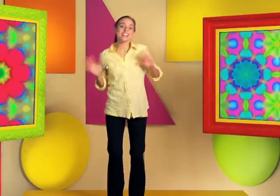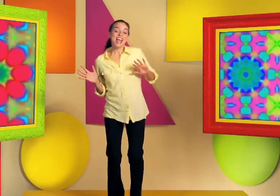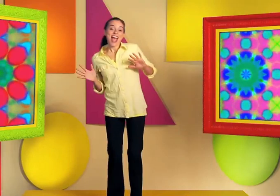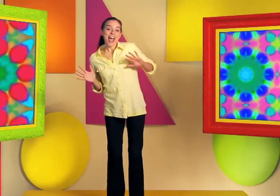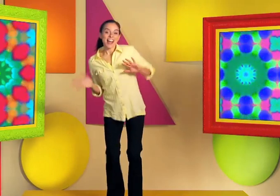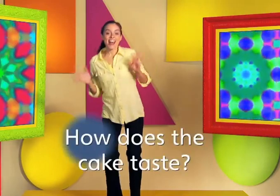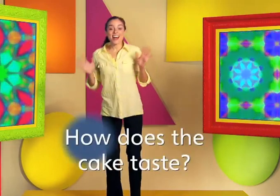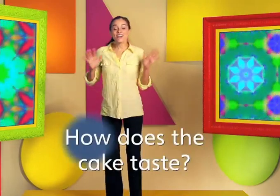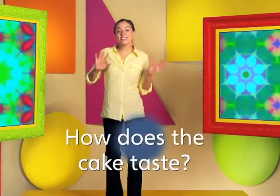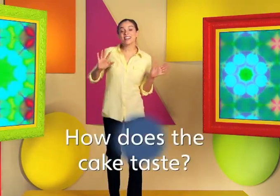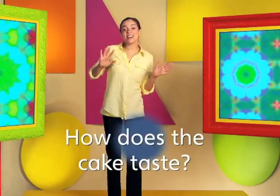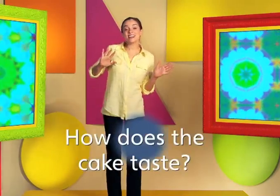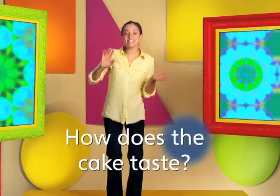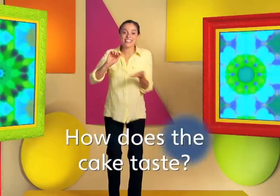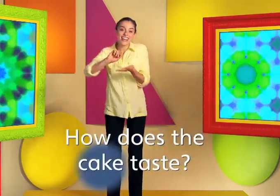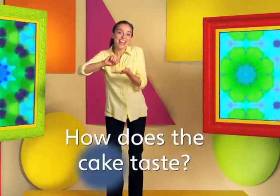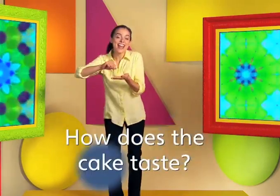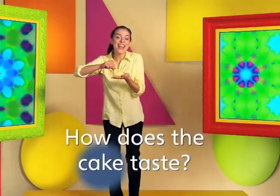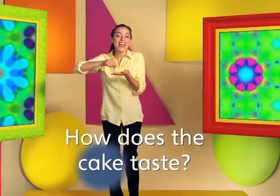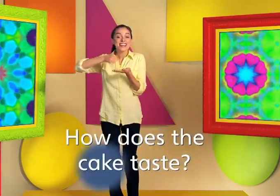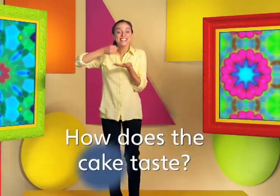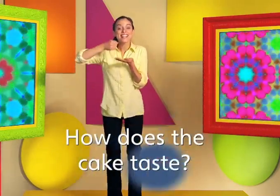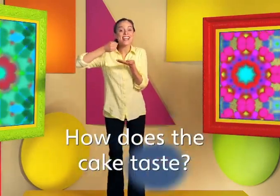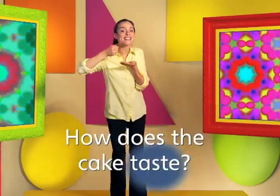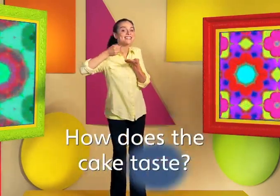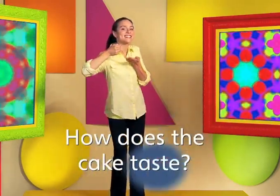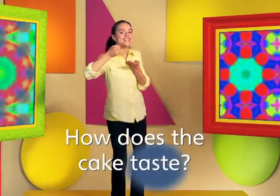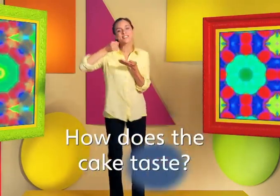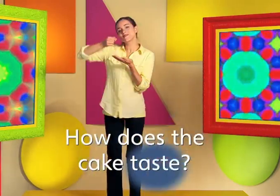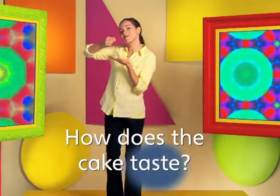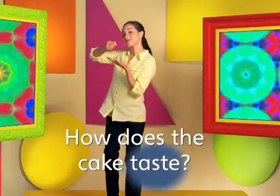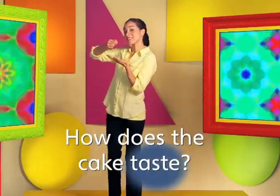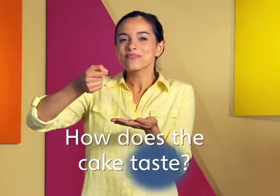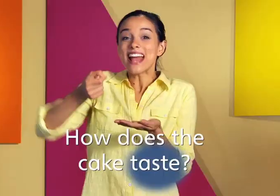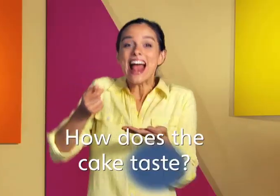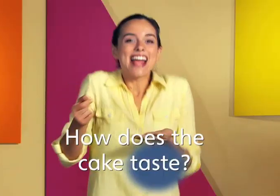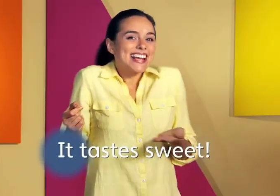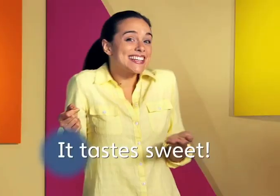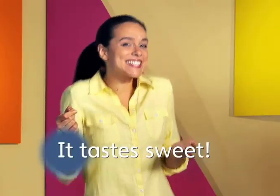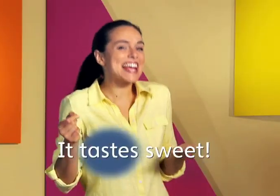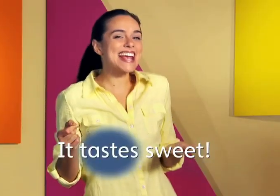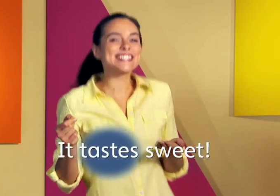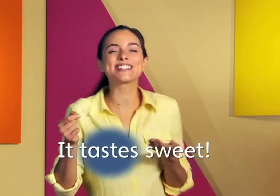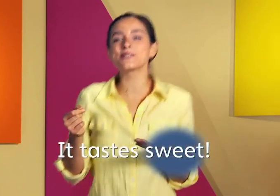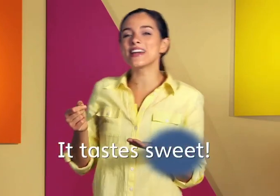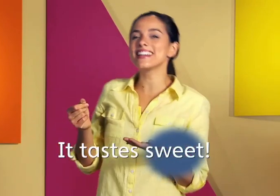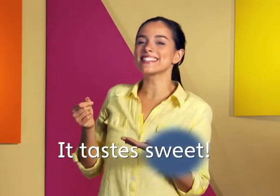How does the cake taste? It tastes sweet.